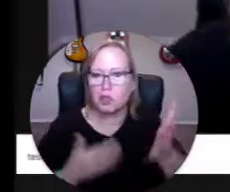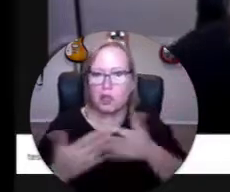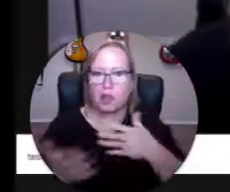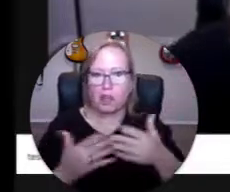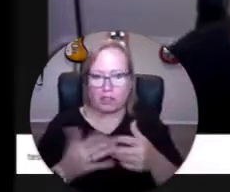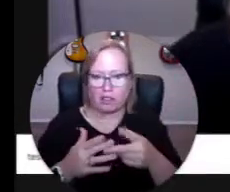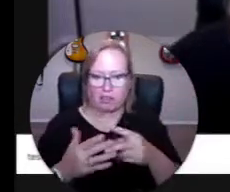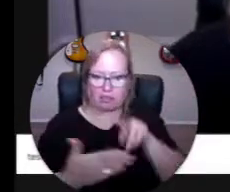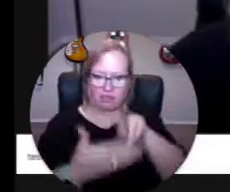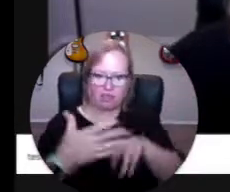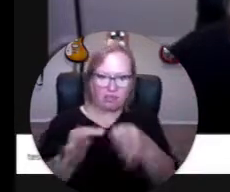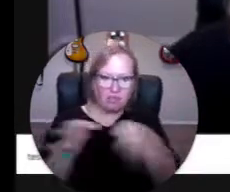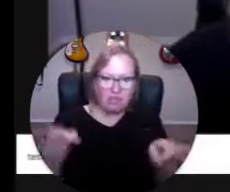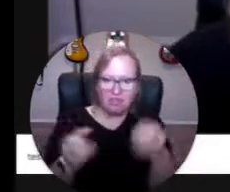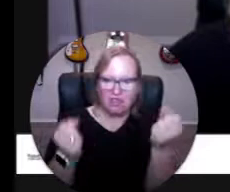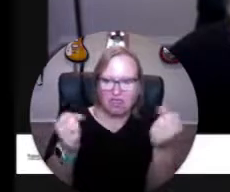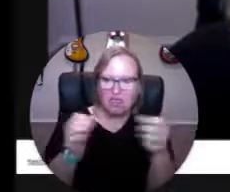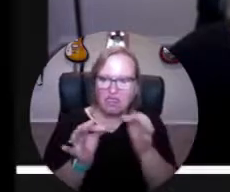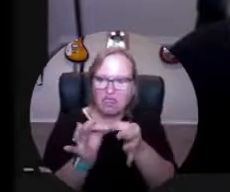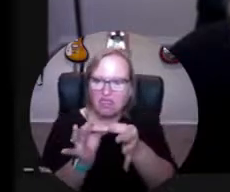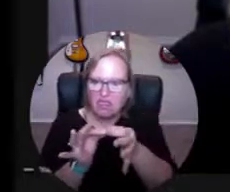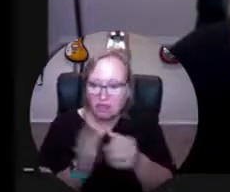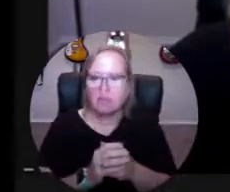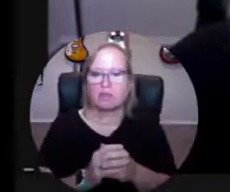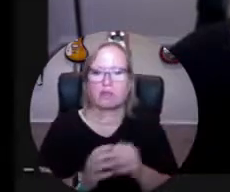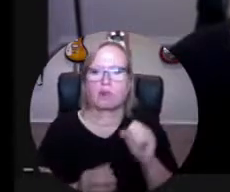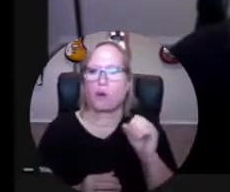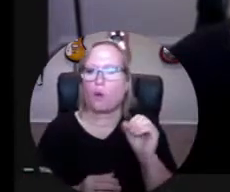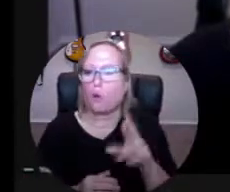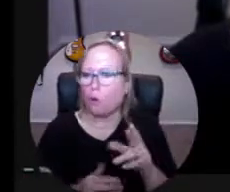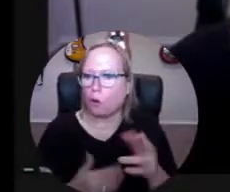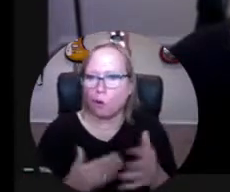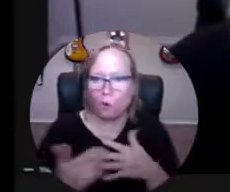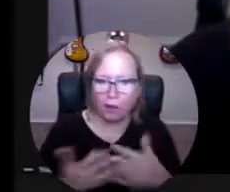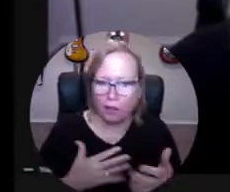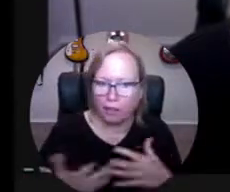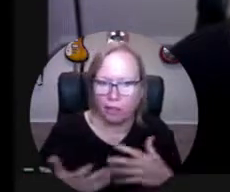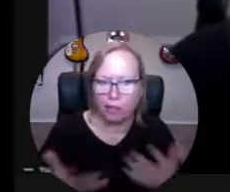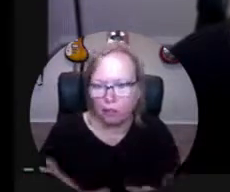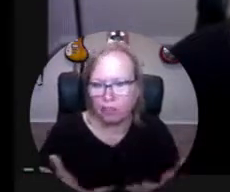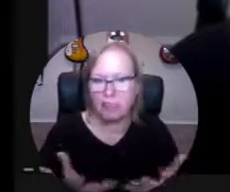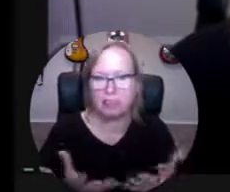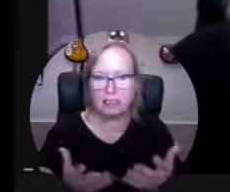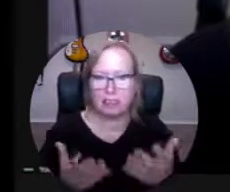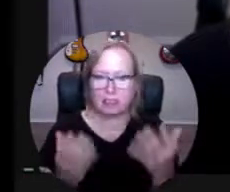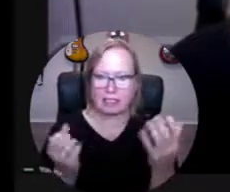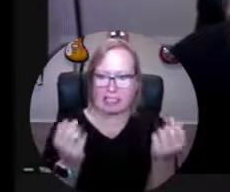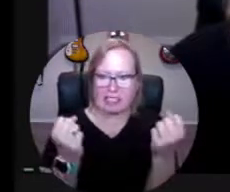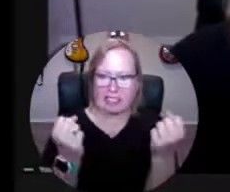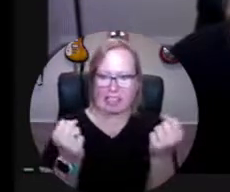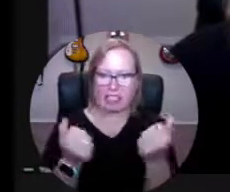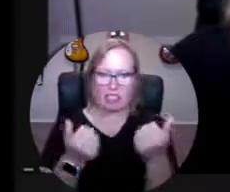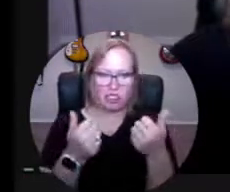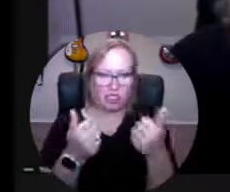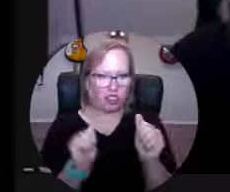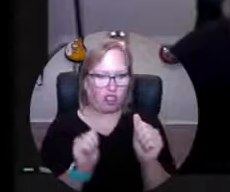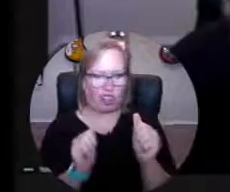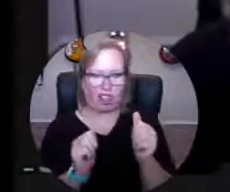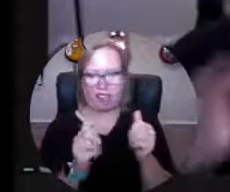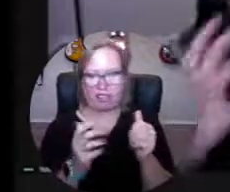reading I need to interpret, or whether it is signing and trying to the sidebar.